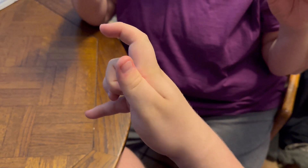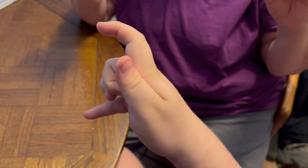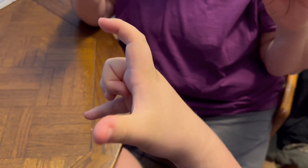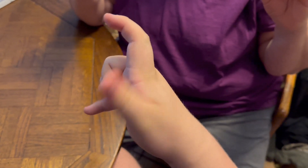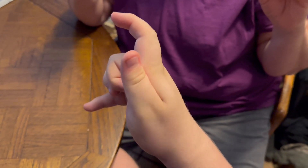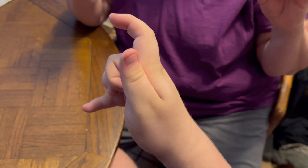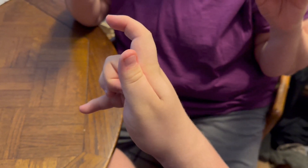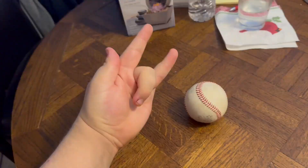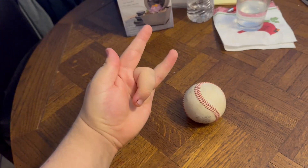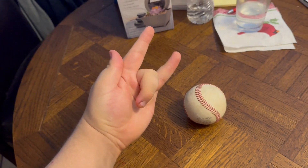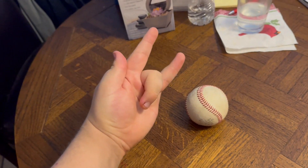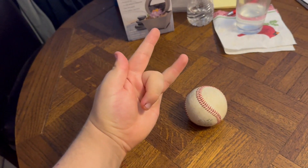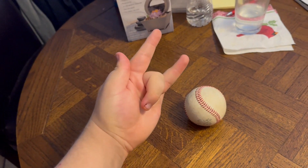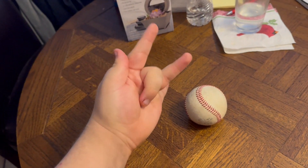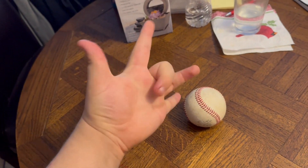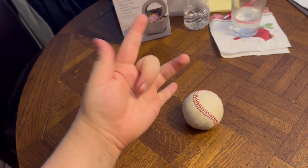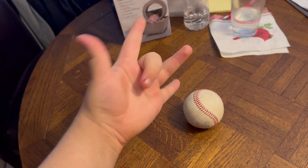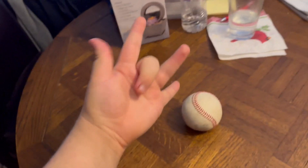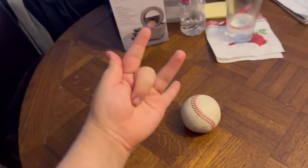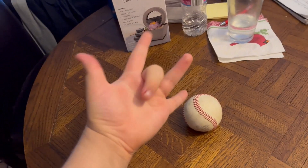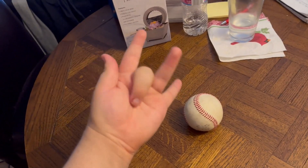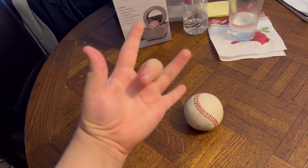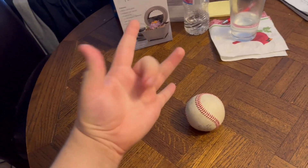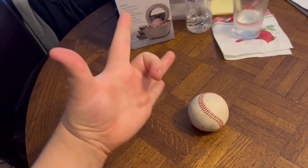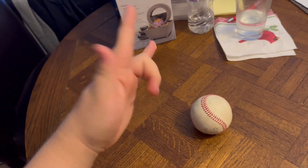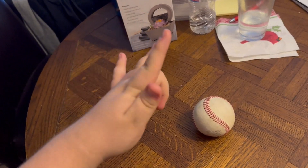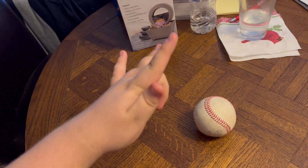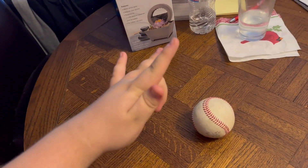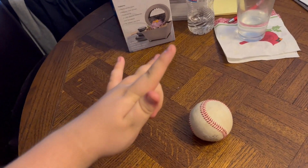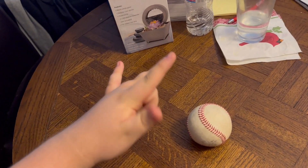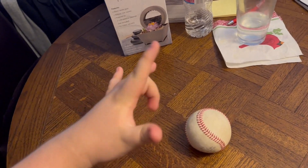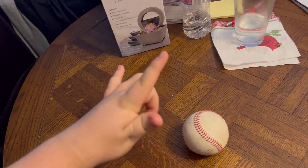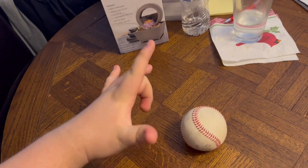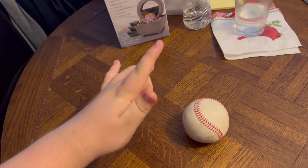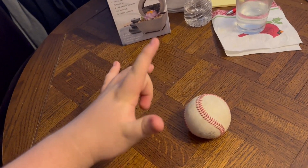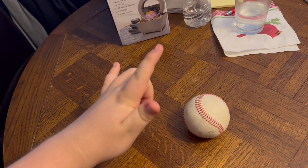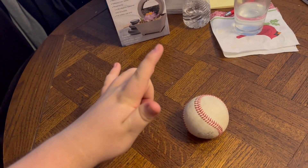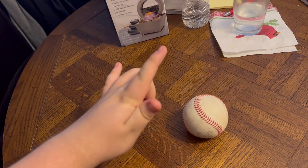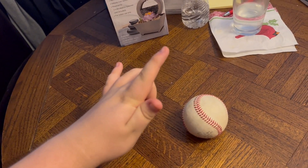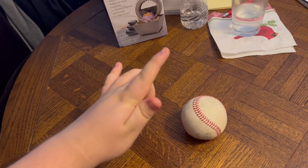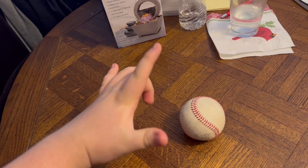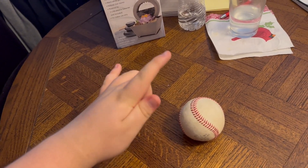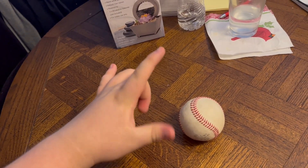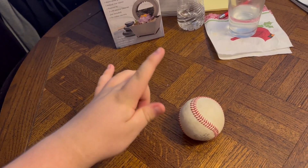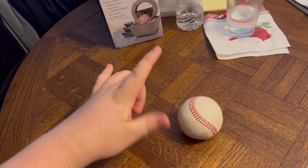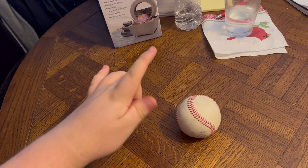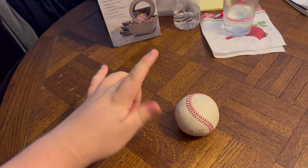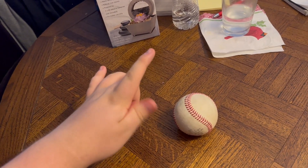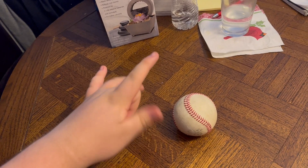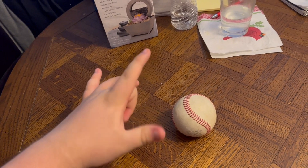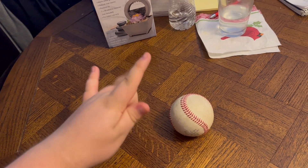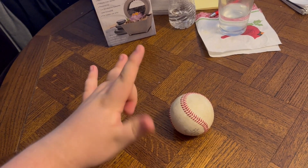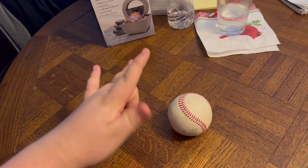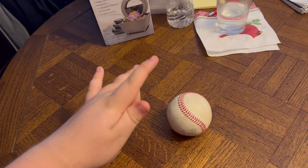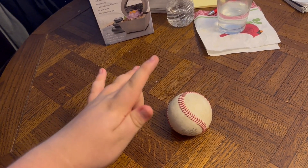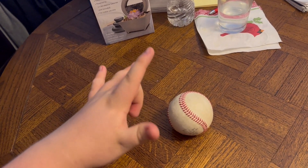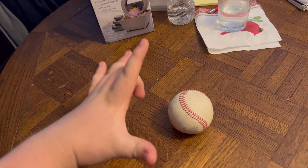okay then here we go me and star and Judy are gonna take it from the top